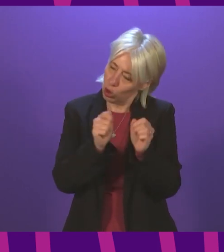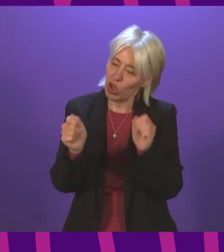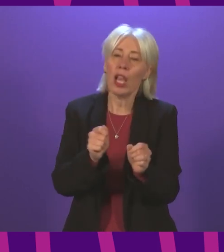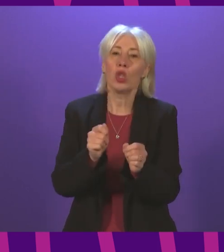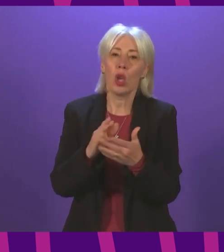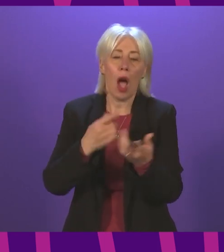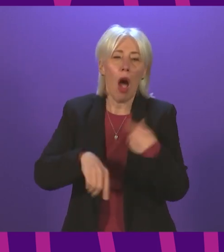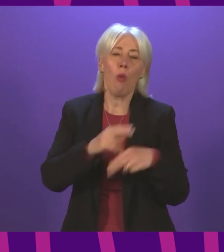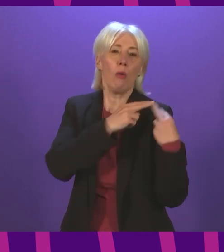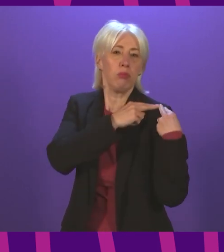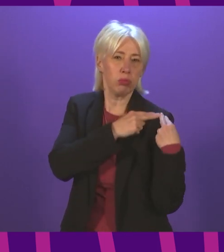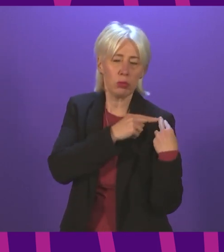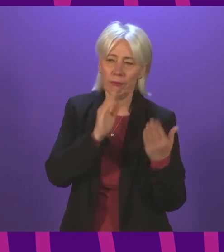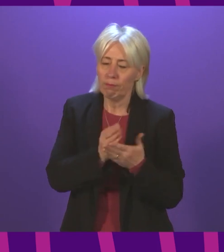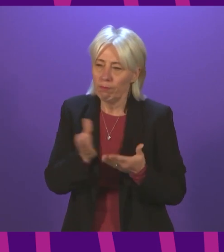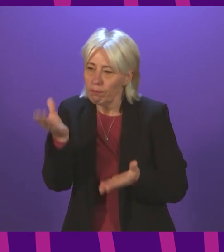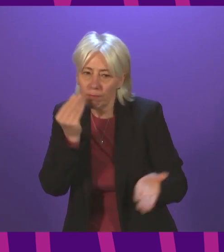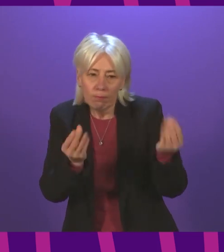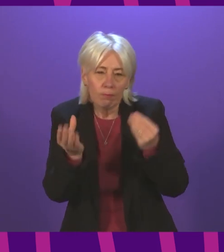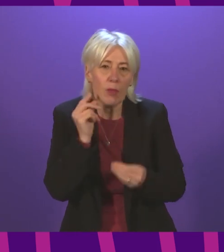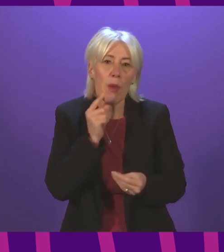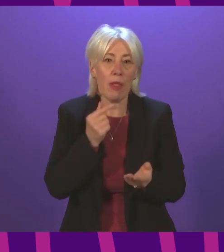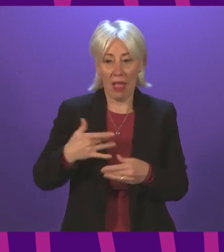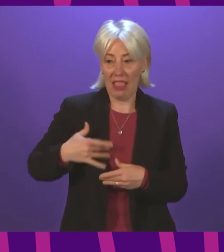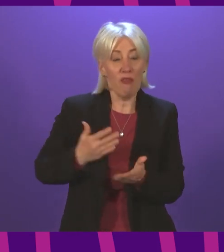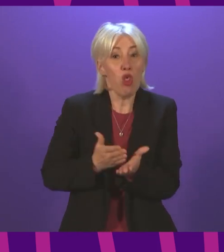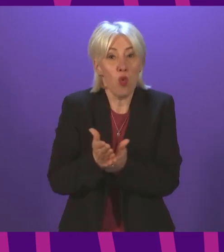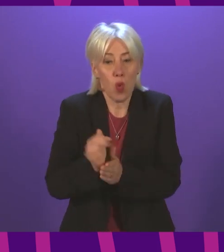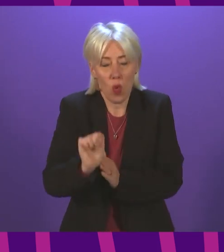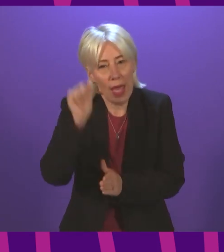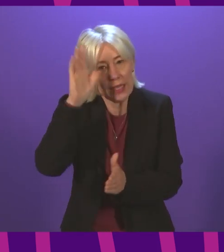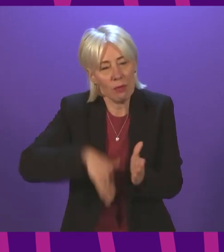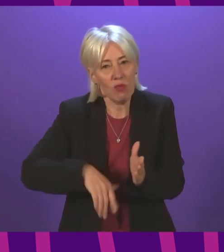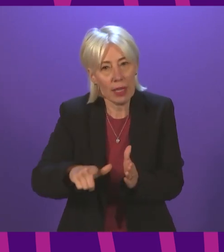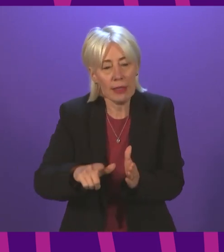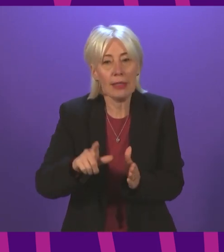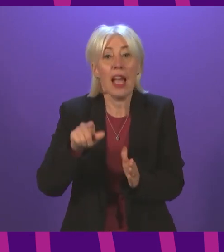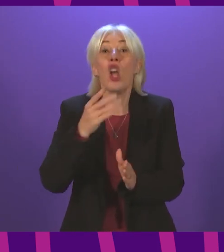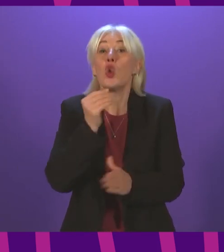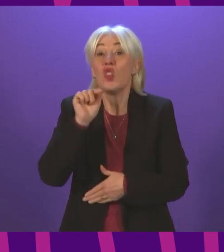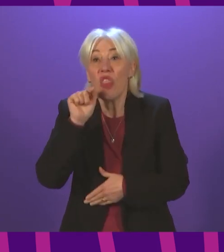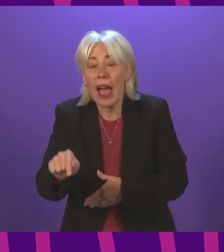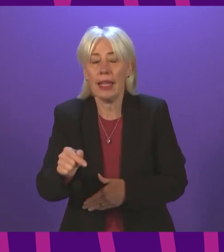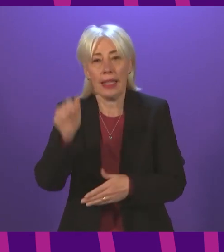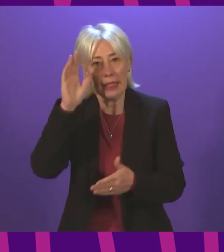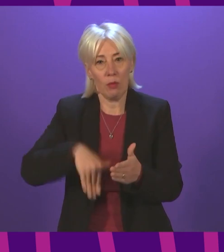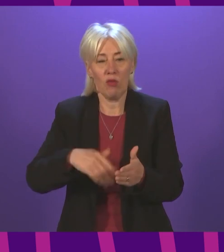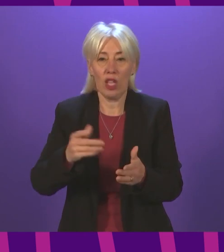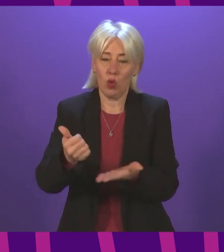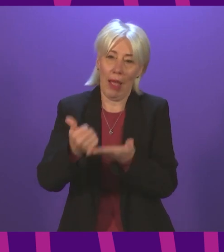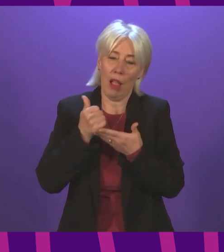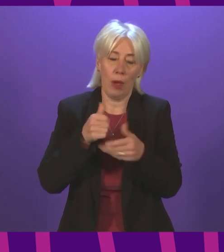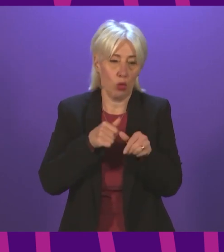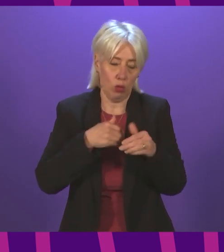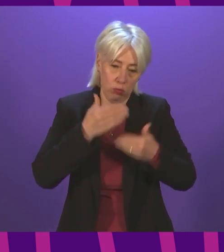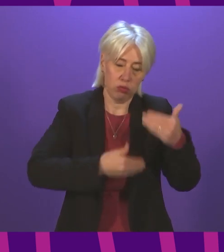to make sure that we are listening to lived experience and that we're using that lived experience to drive proposals. My condolences and my sympathies